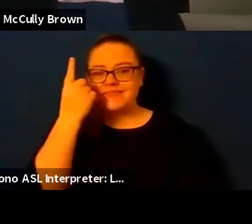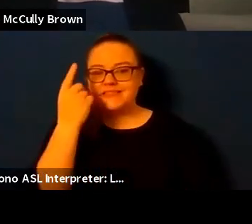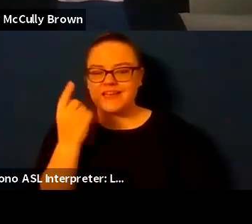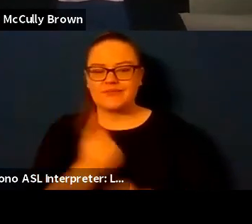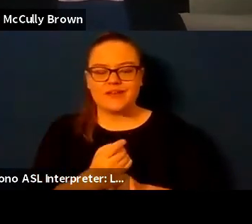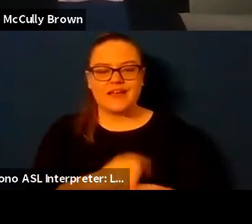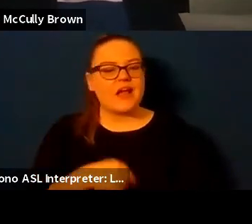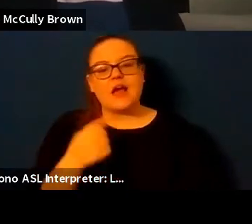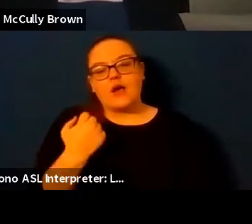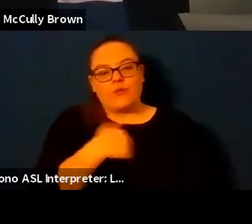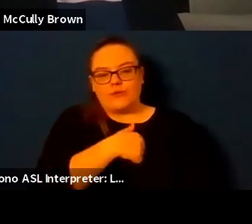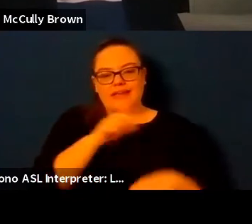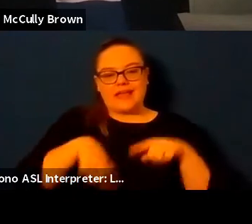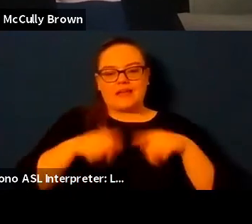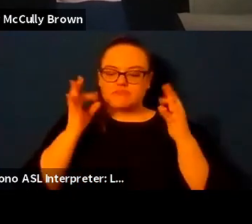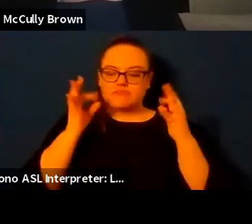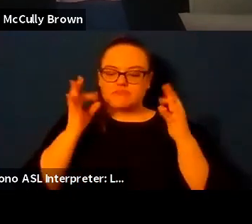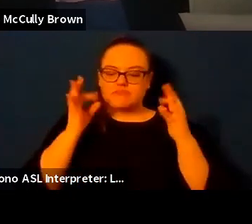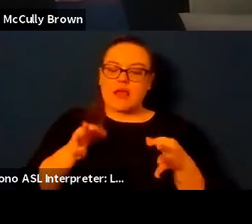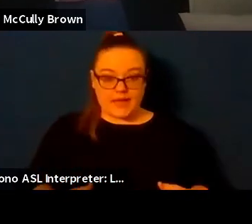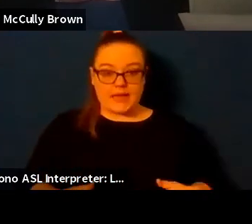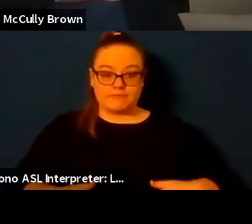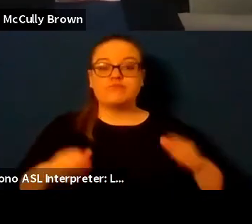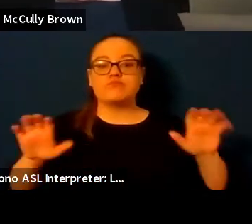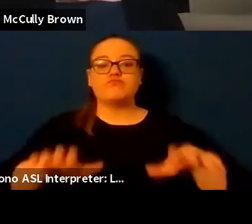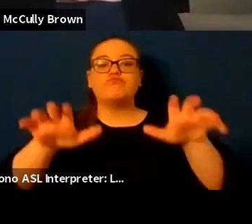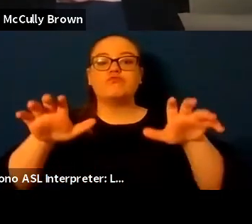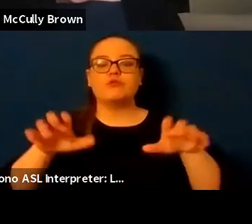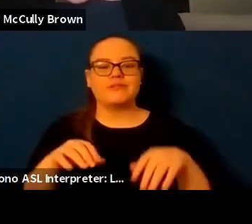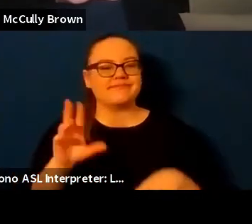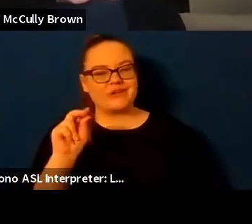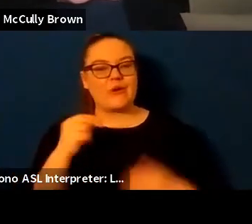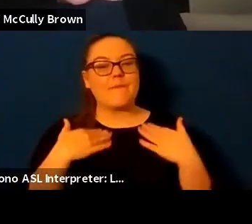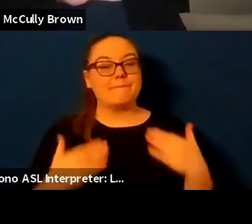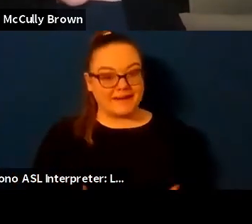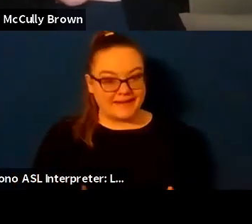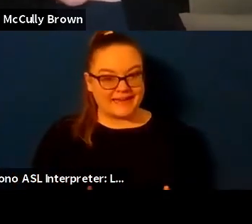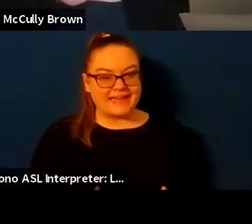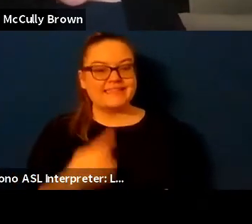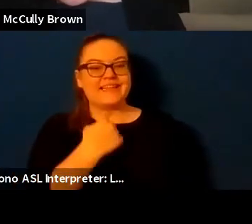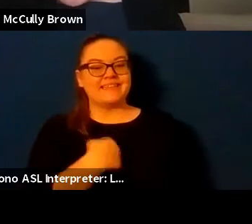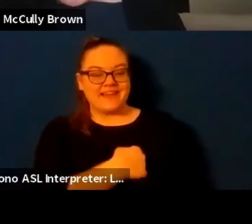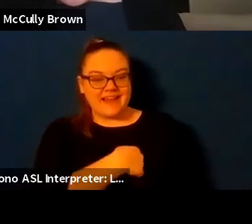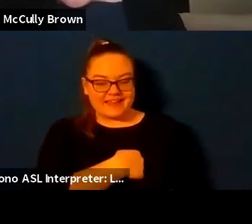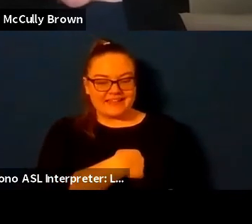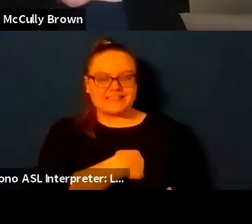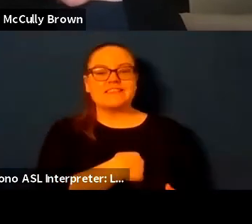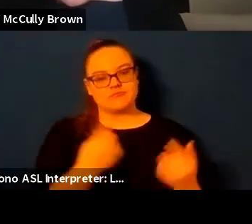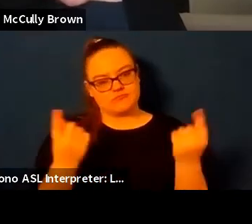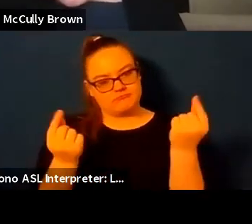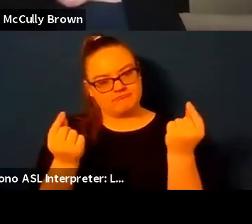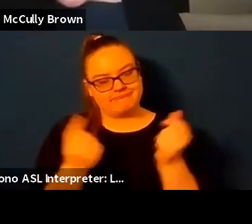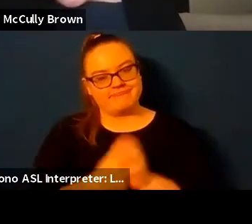tell our bodies what we're gonna do that our bodies get to tell us so um i